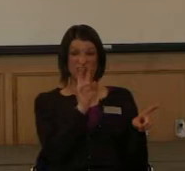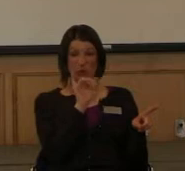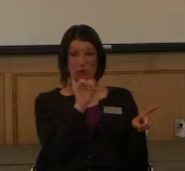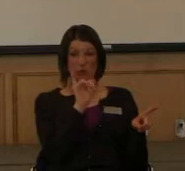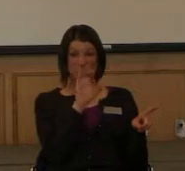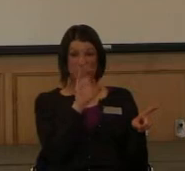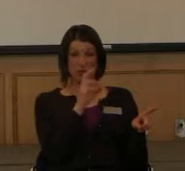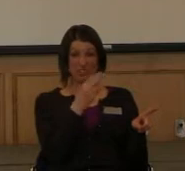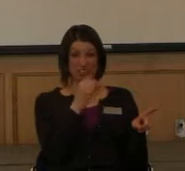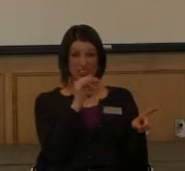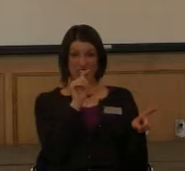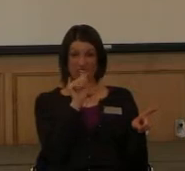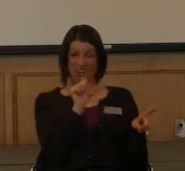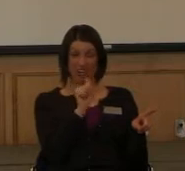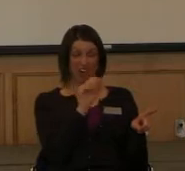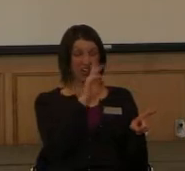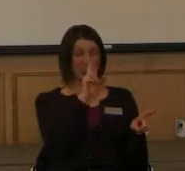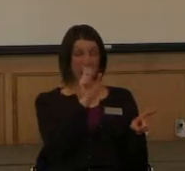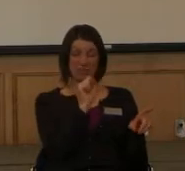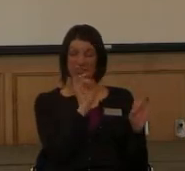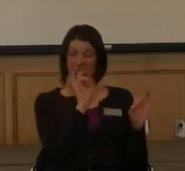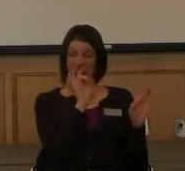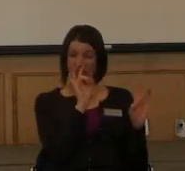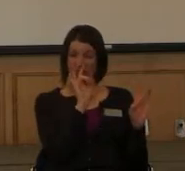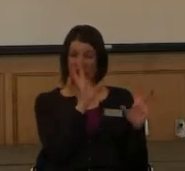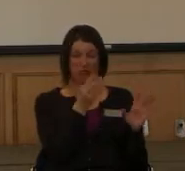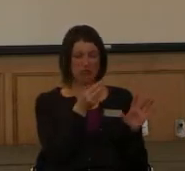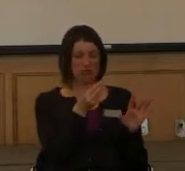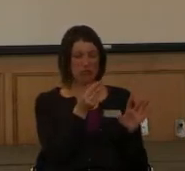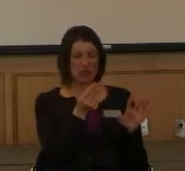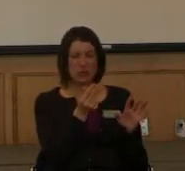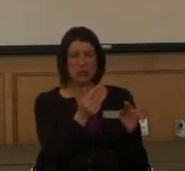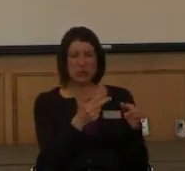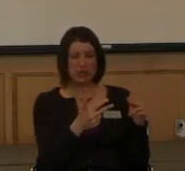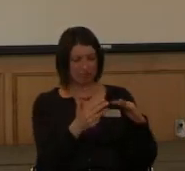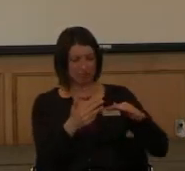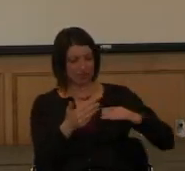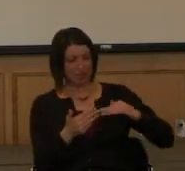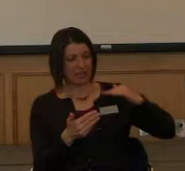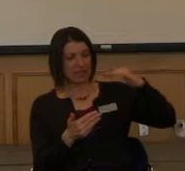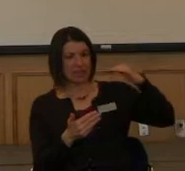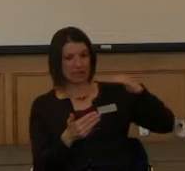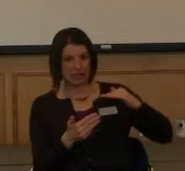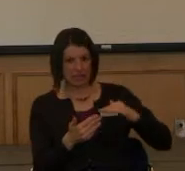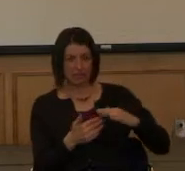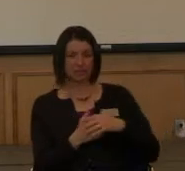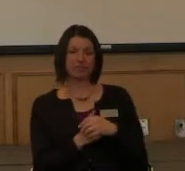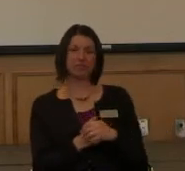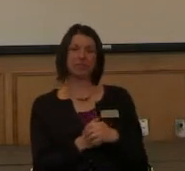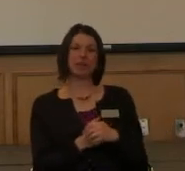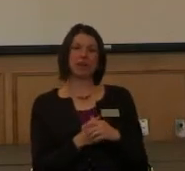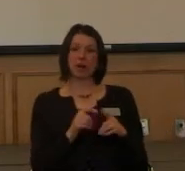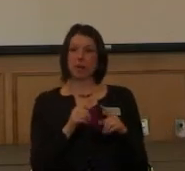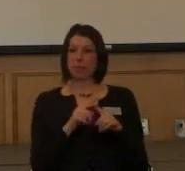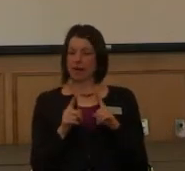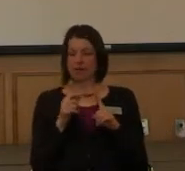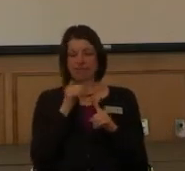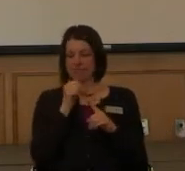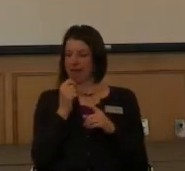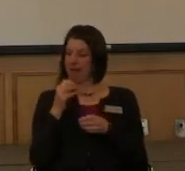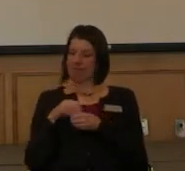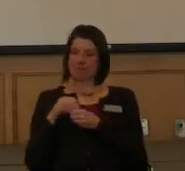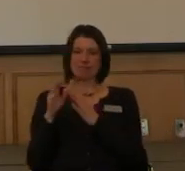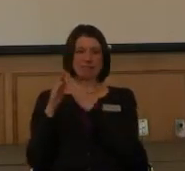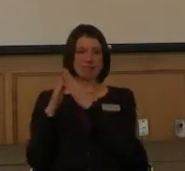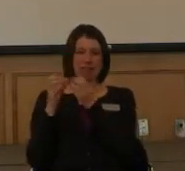on them, you know, that really limits where folks can go. So, hopefully, I mean, I haven't really been able to be around the city that much, but hopefully